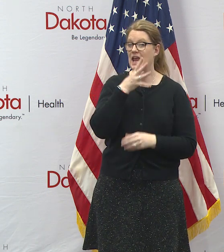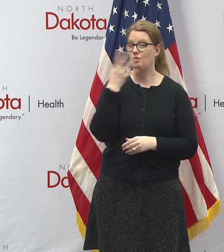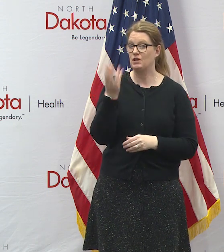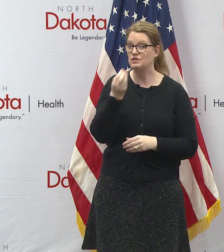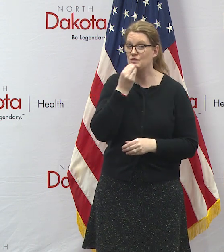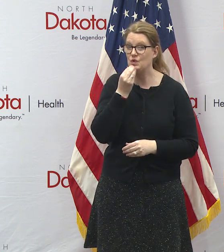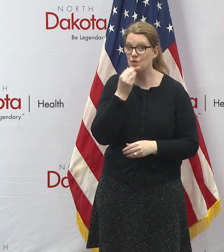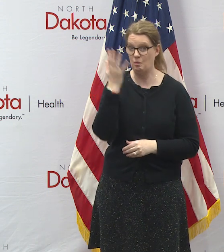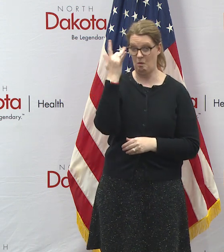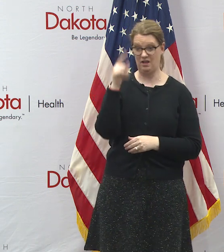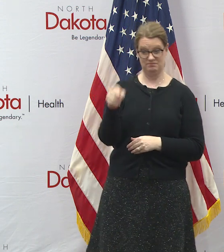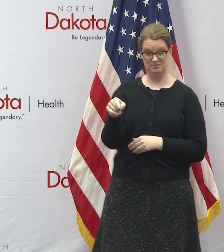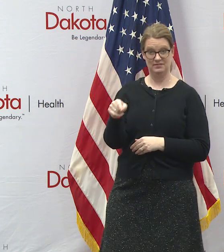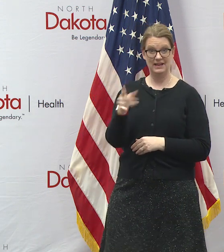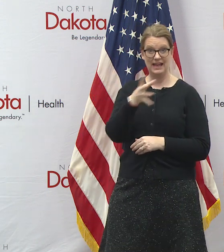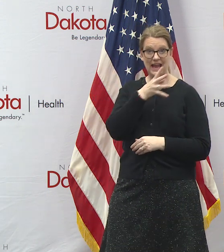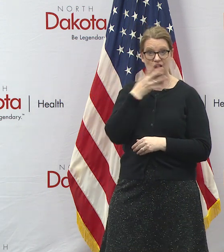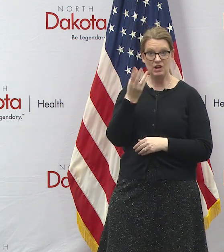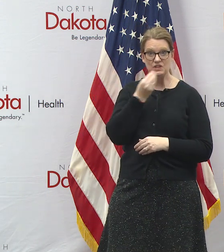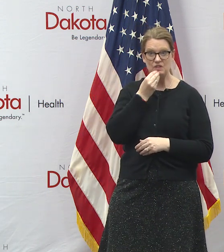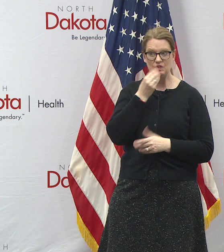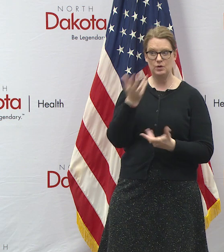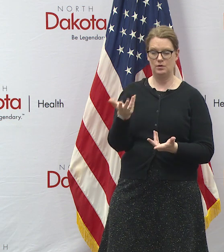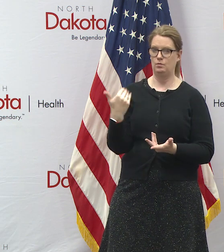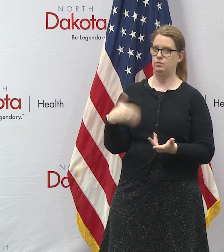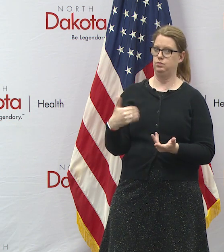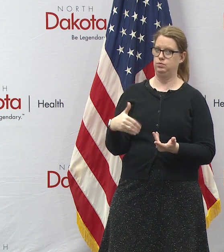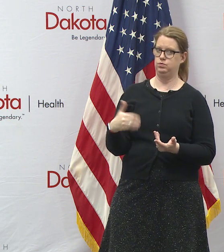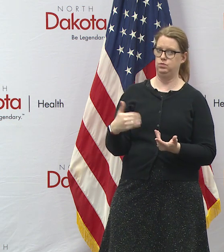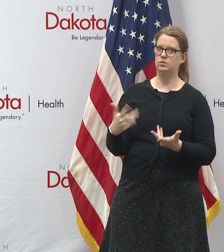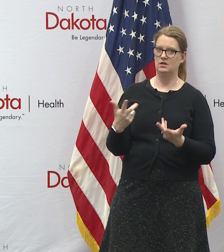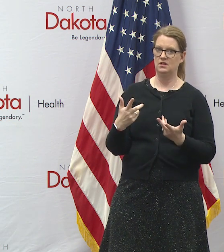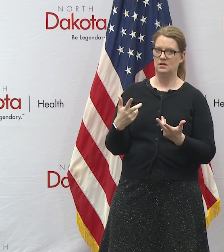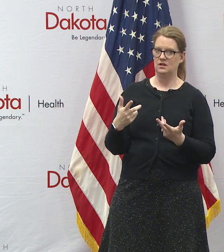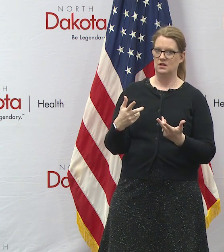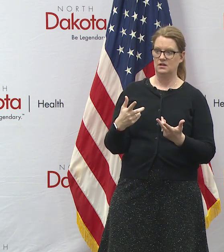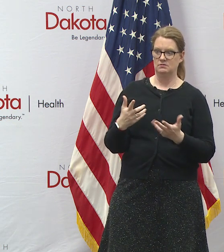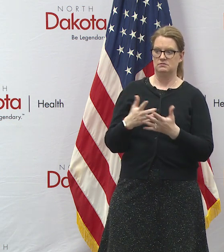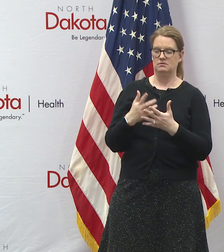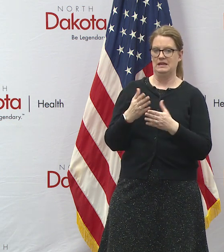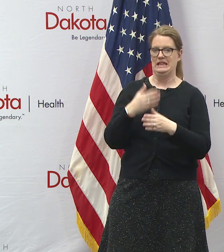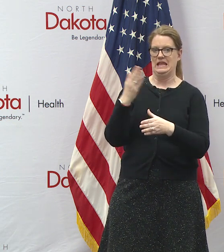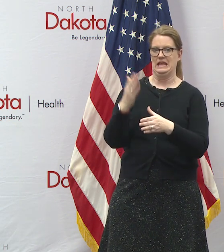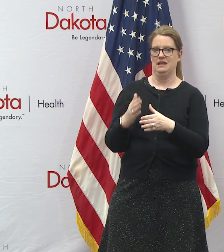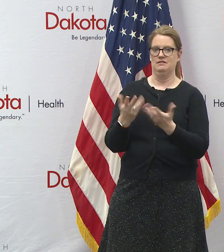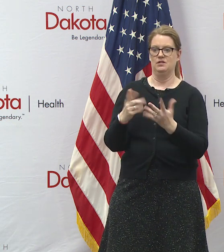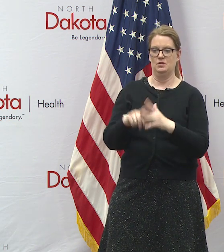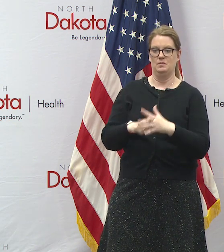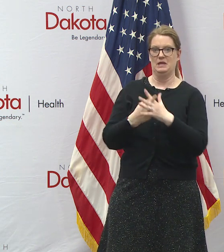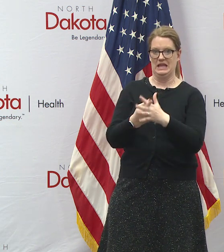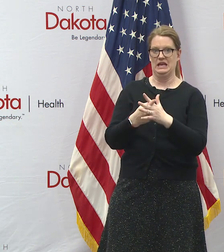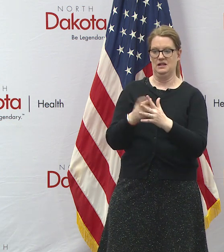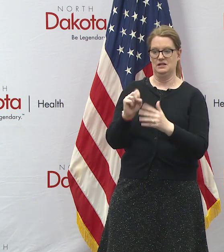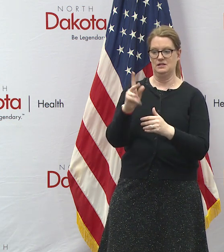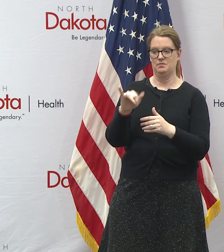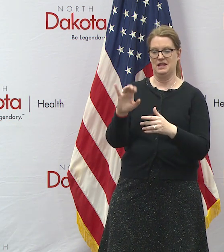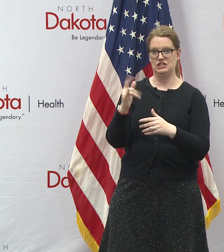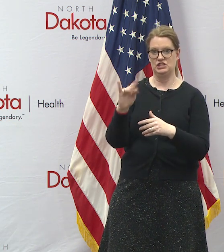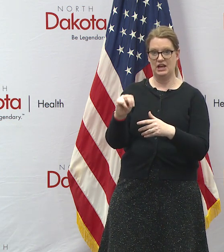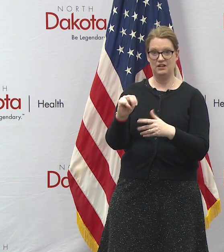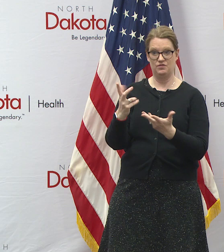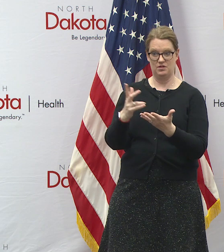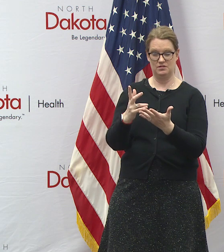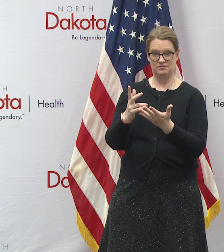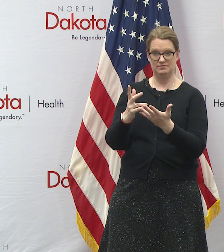essential uh we're at the beginning we're at the end of the supply chain for a lot of medical supplies we're at the beginning of the supply chain for feeding the world and uh